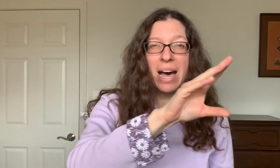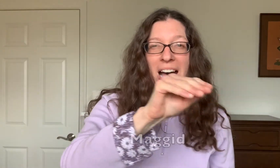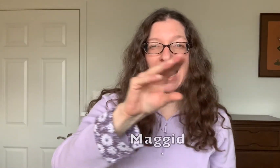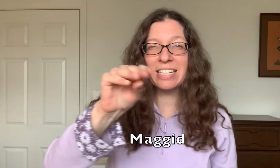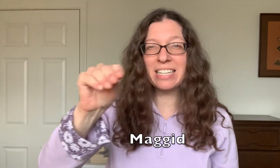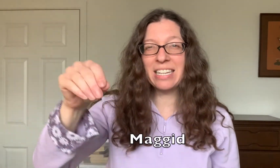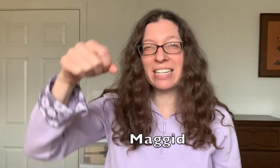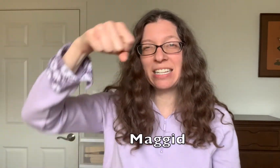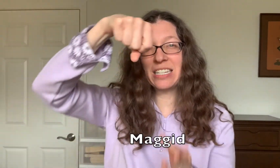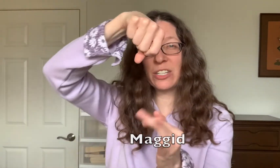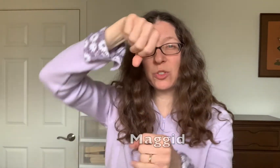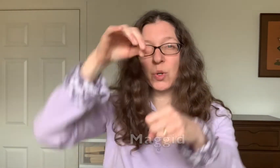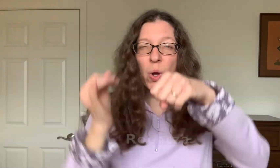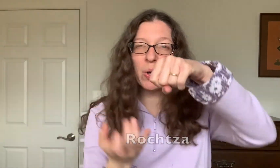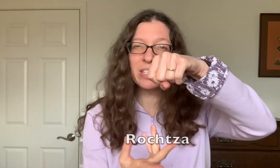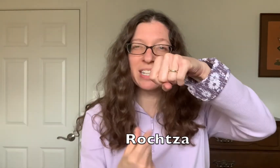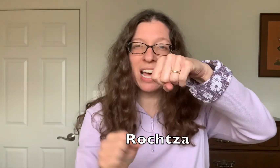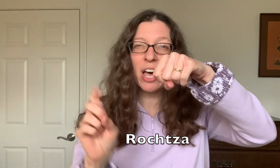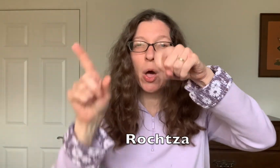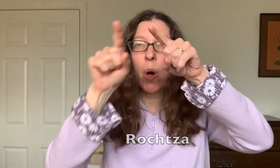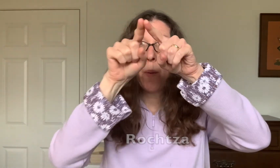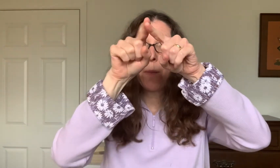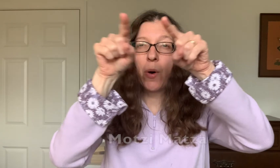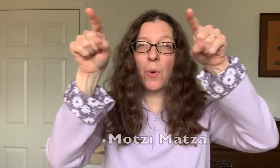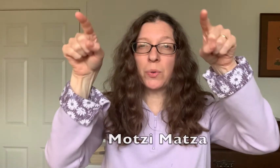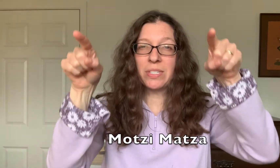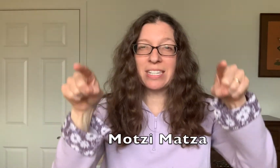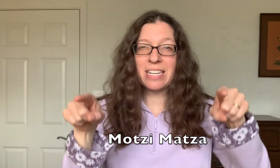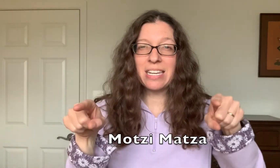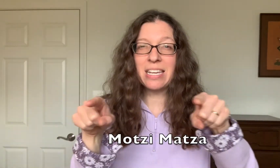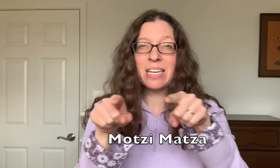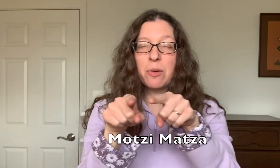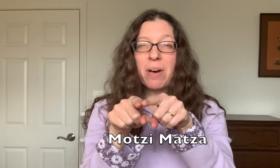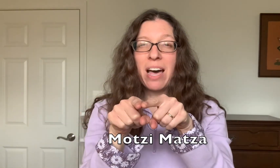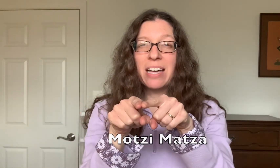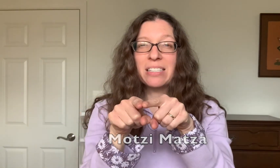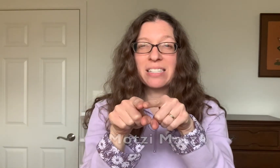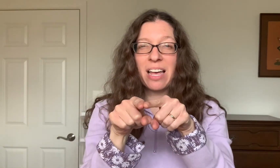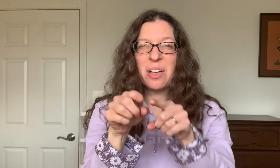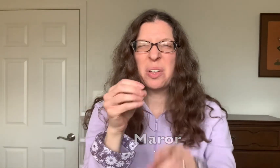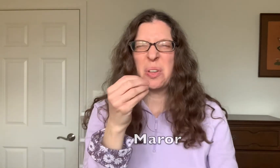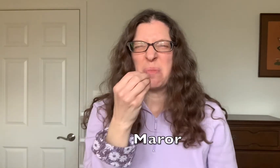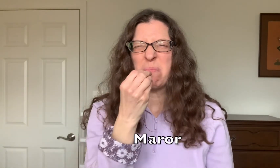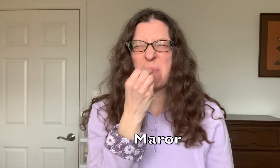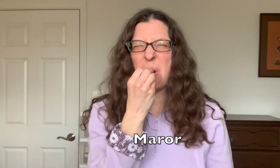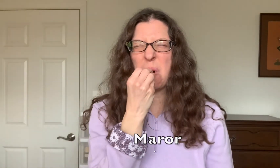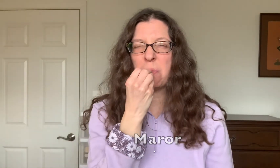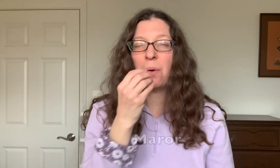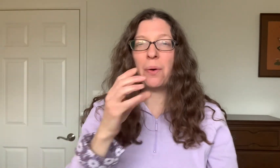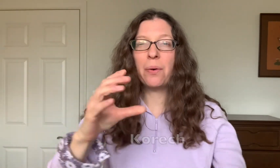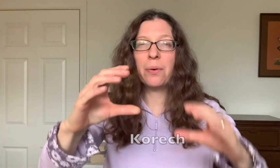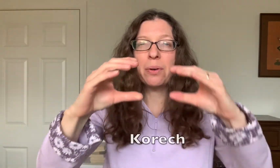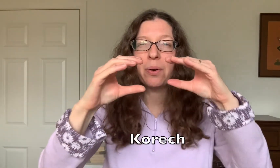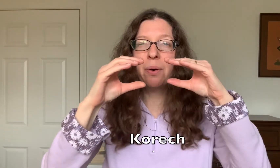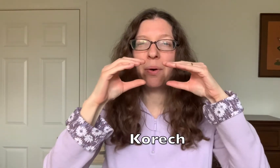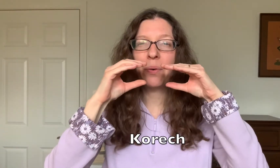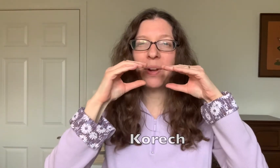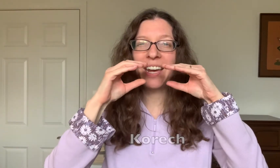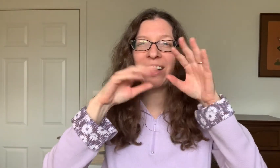Magid, Rochatz, Motsi Matzah, Maror Korech,